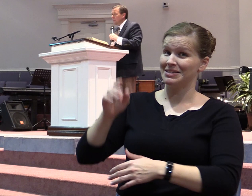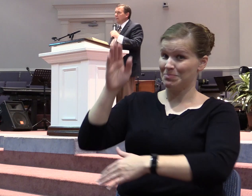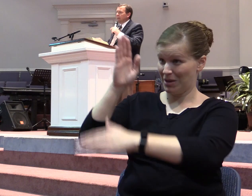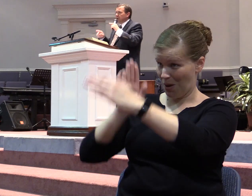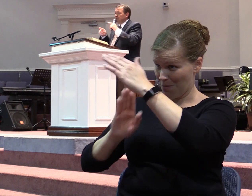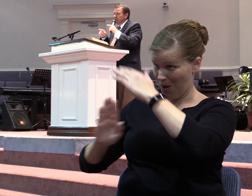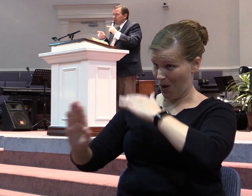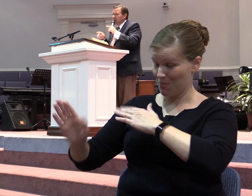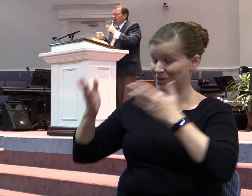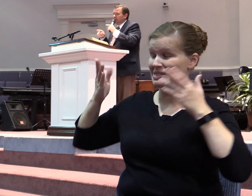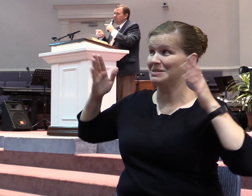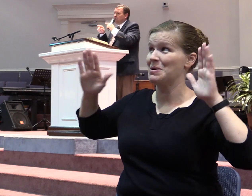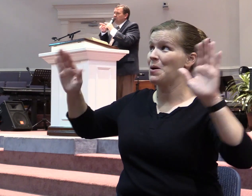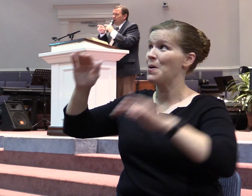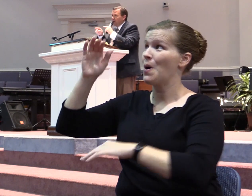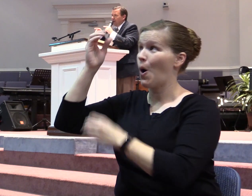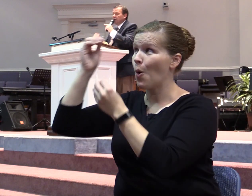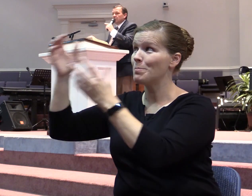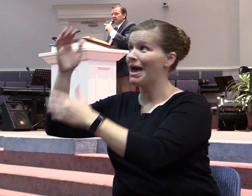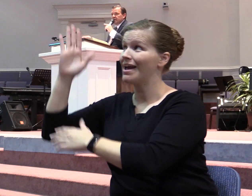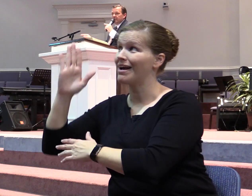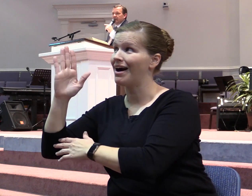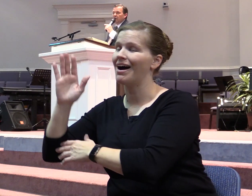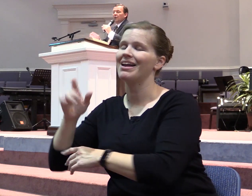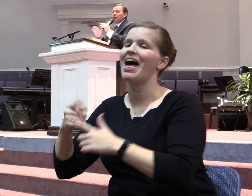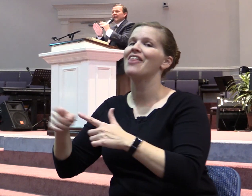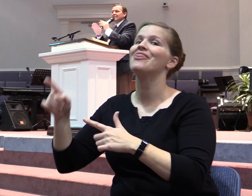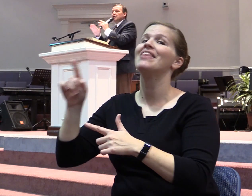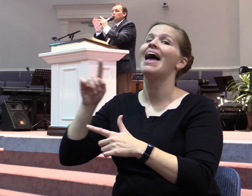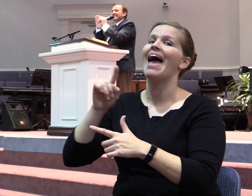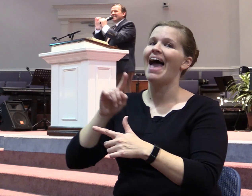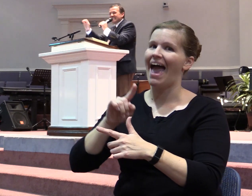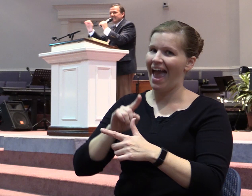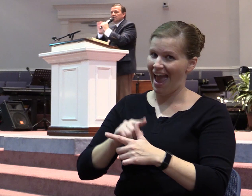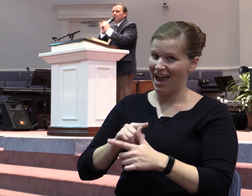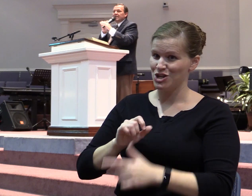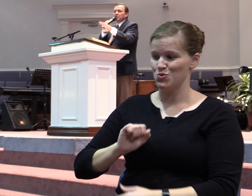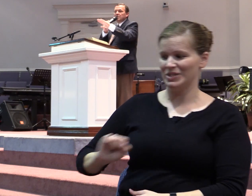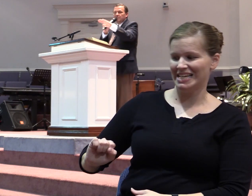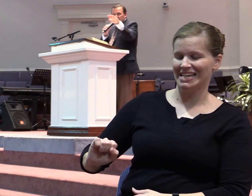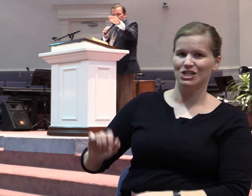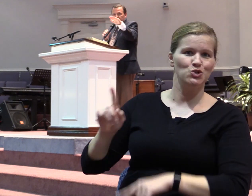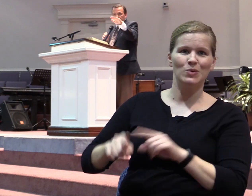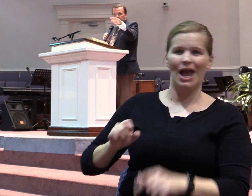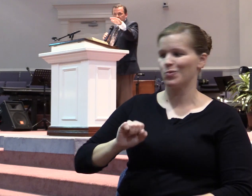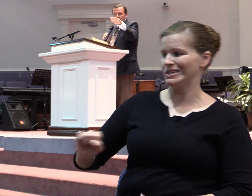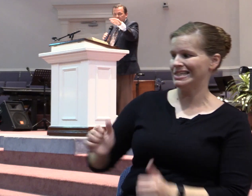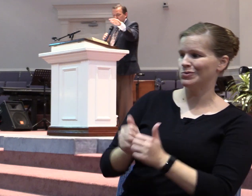And your submission to God gives you the authority to resist the devil. There is no resistance without submission. Right. Amen.